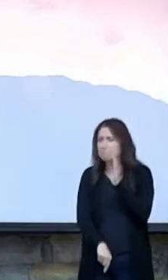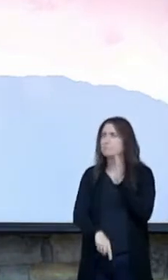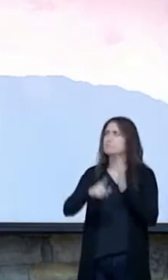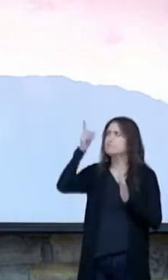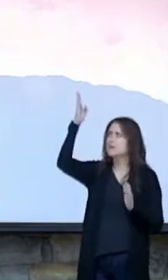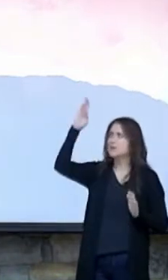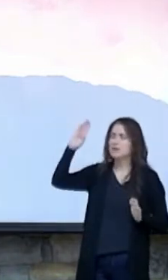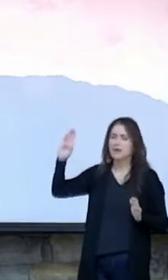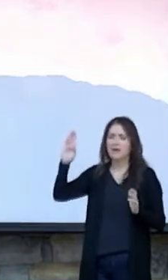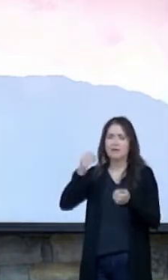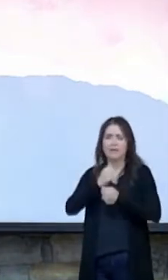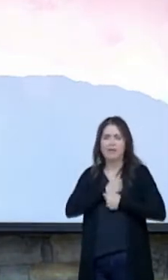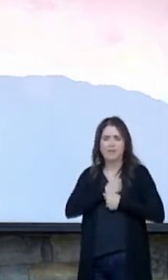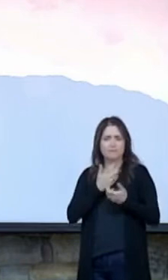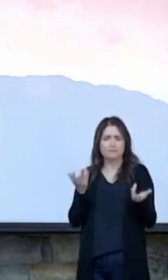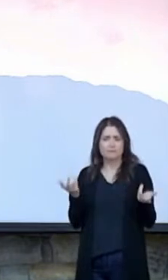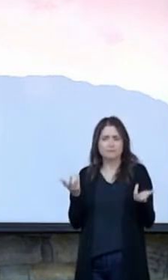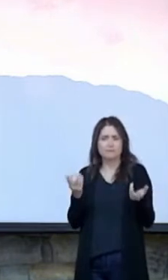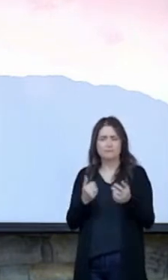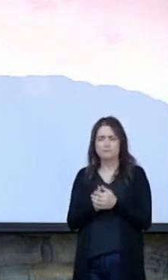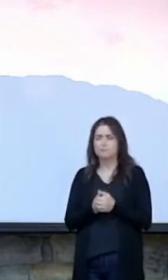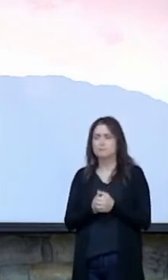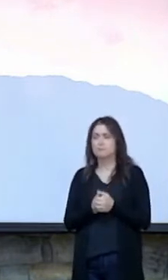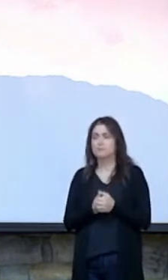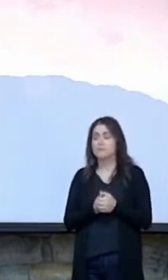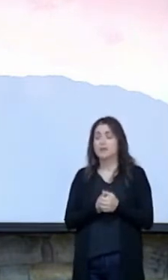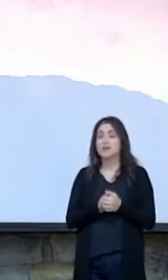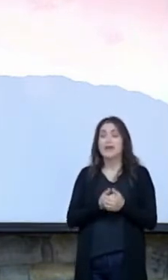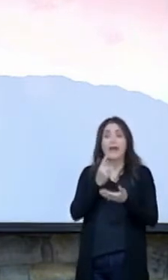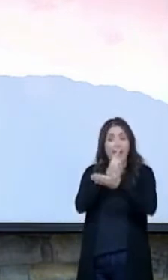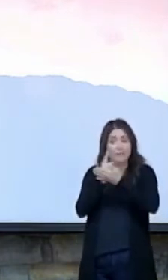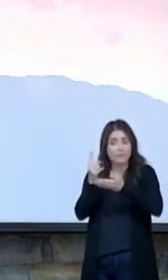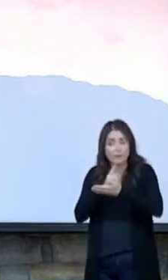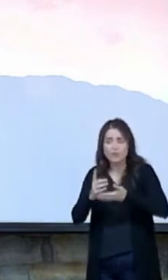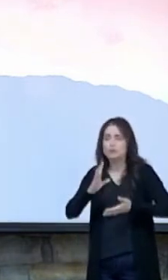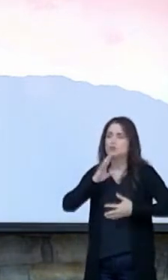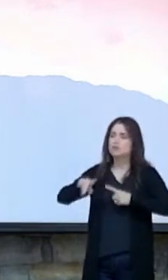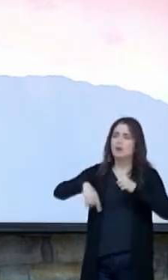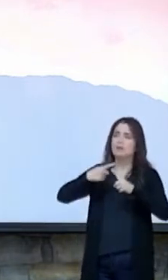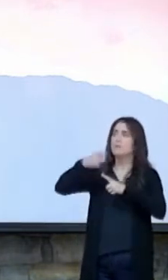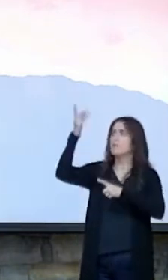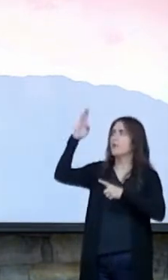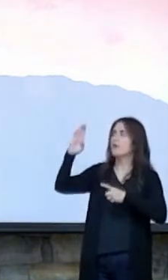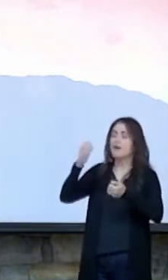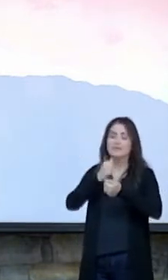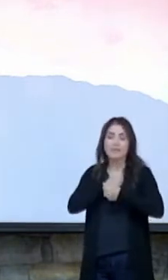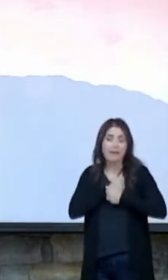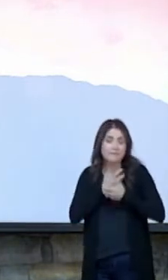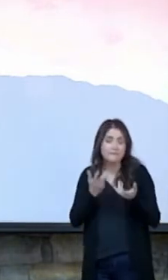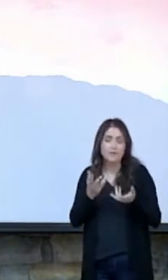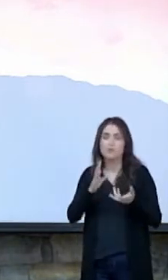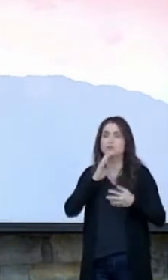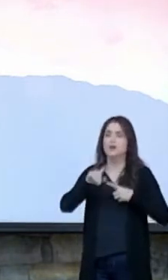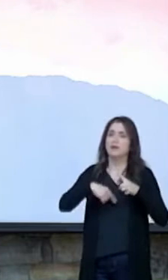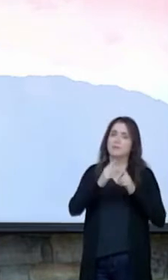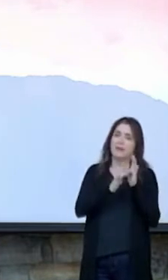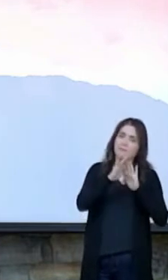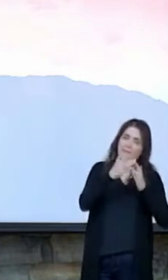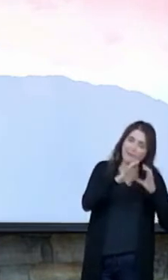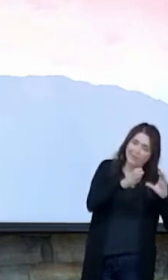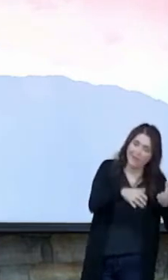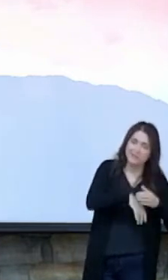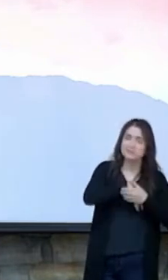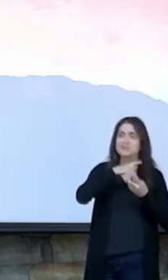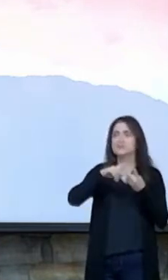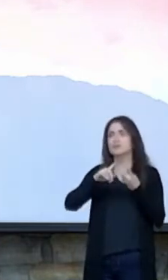loves us? You know, every week we talk about God's love. We talk about it in Bible classes. We